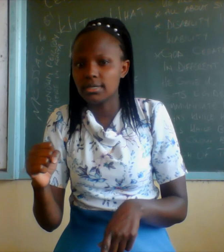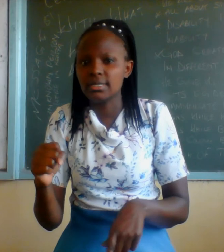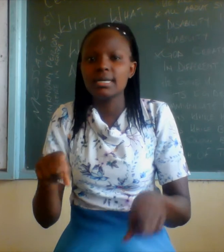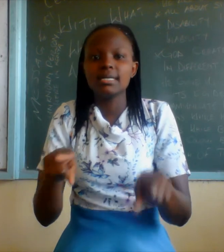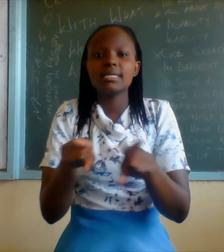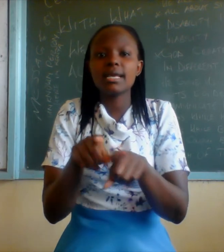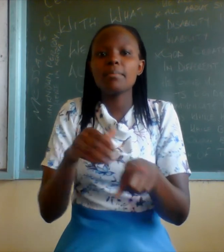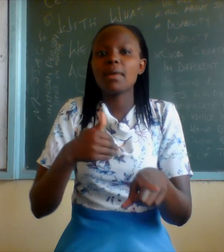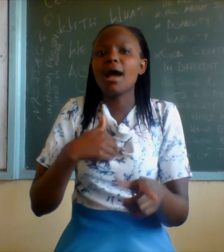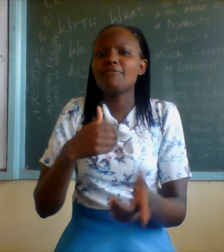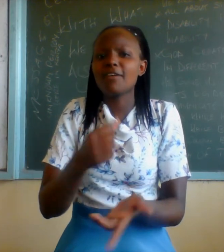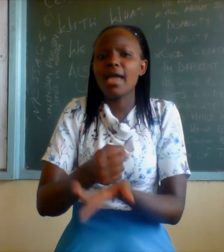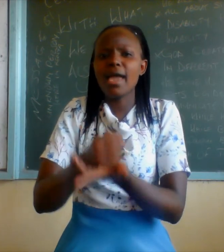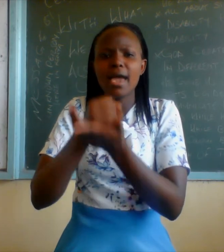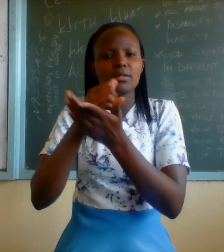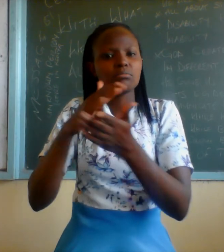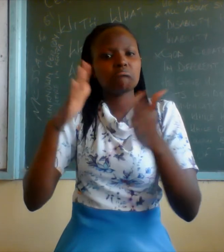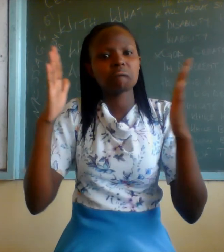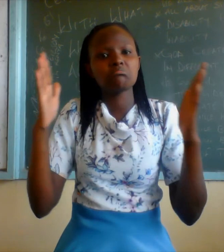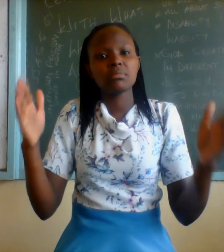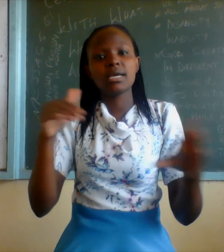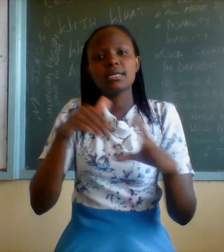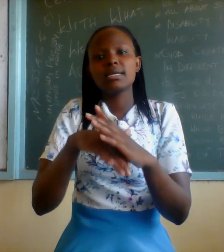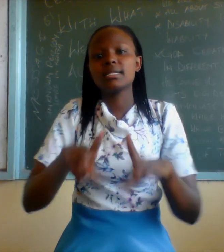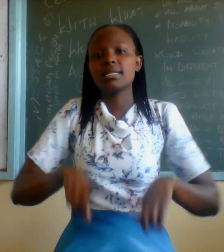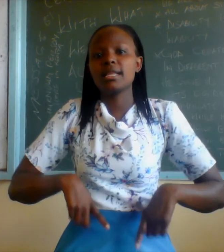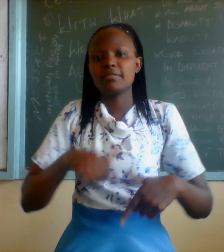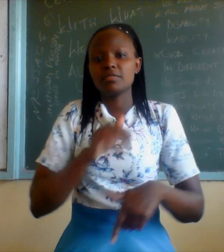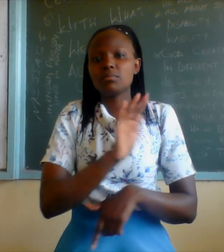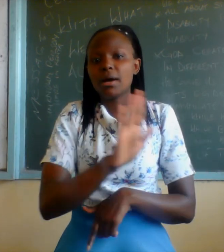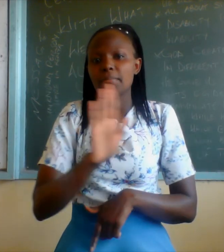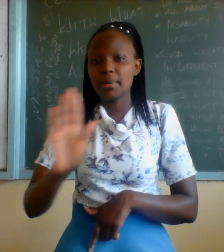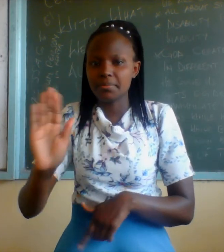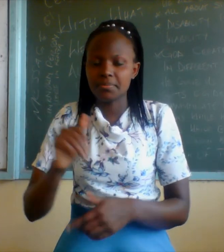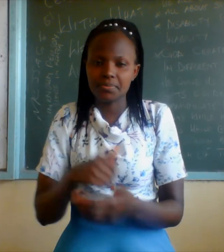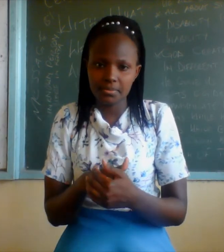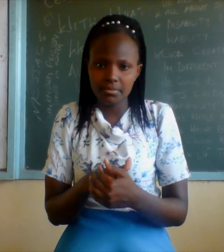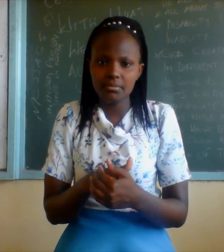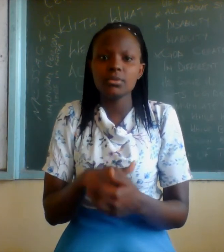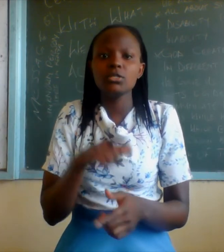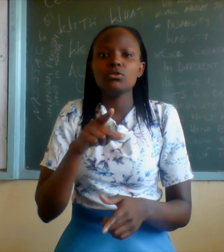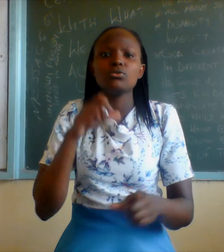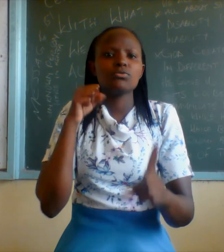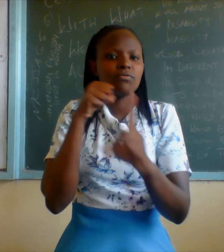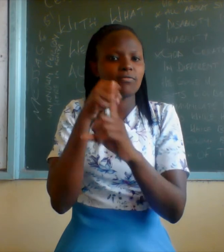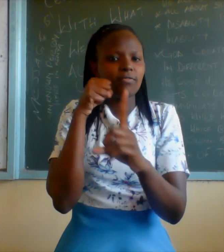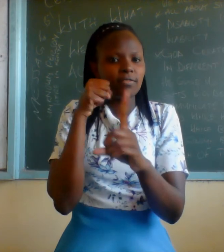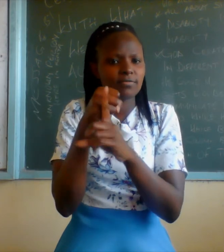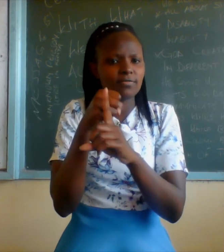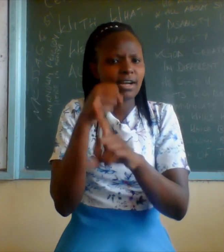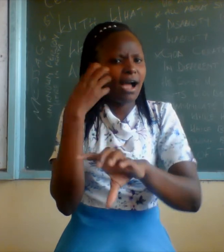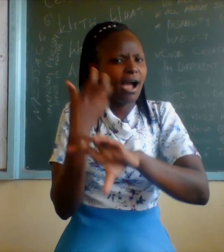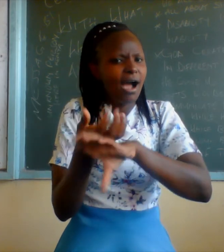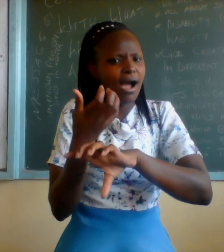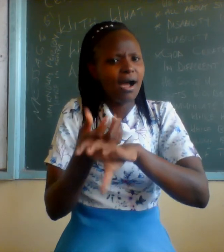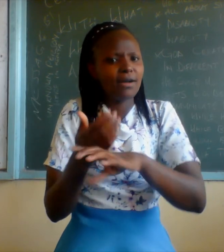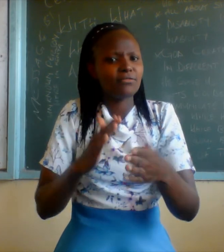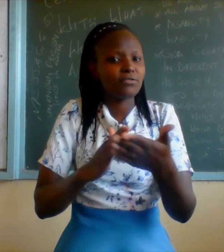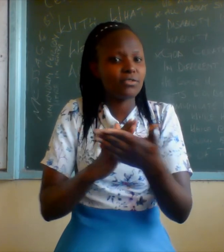impact on their lives. You fought hard for rights and fundamental freedoms without